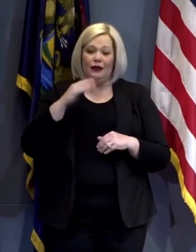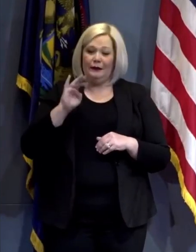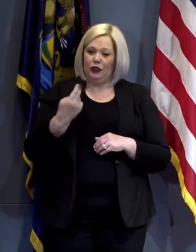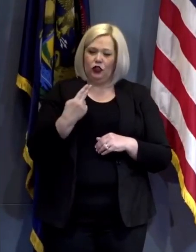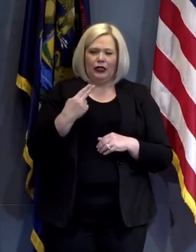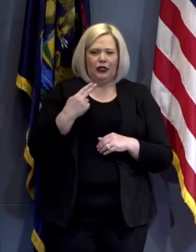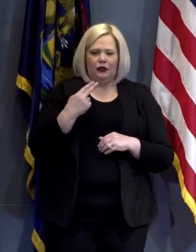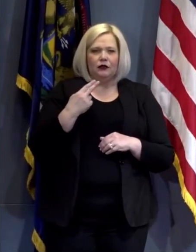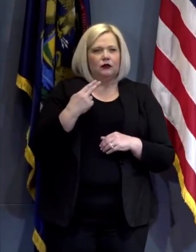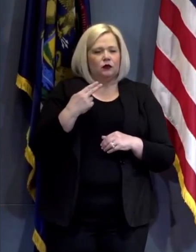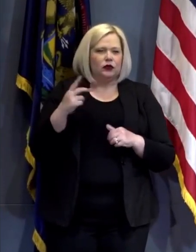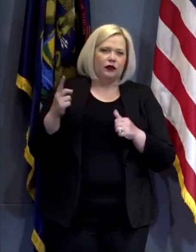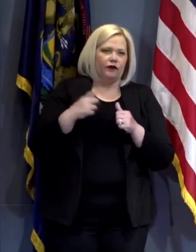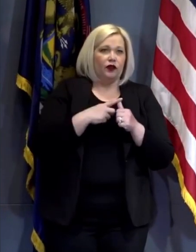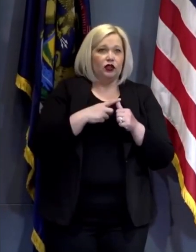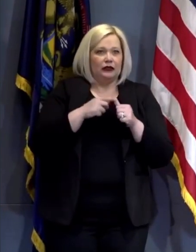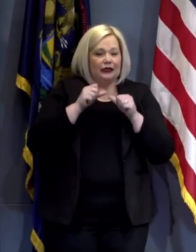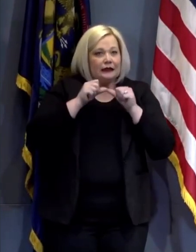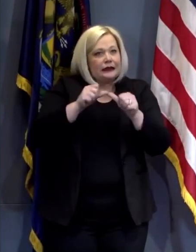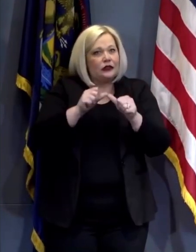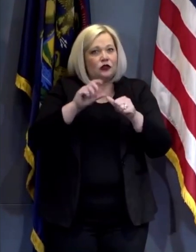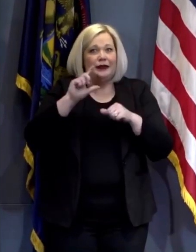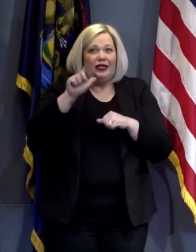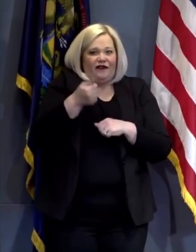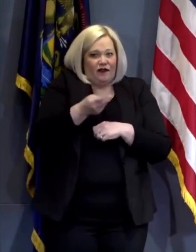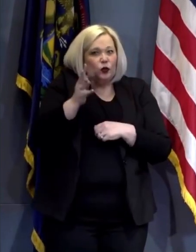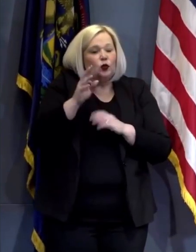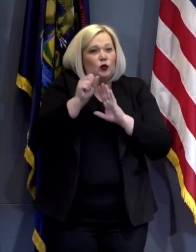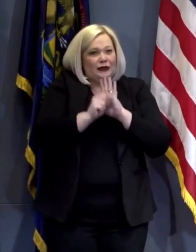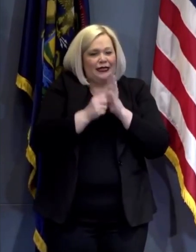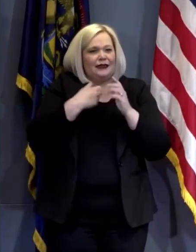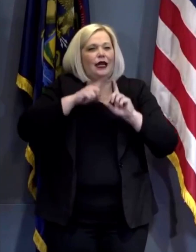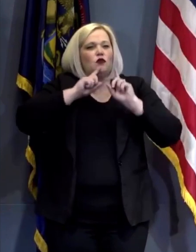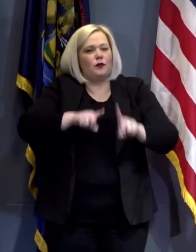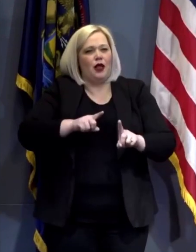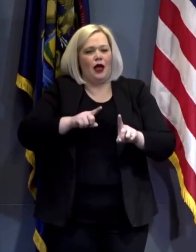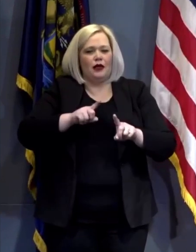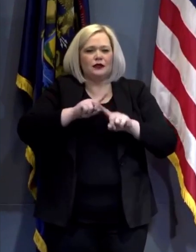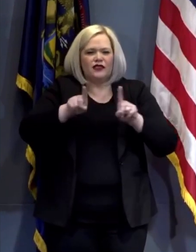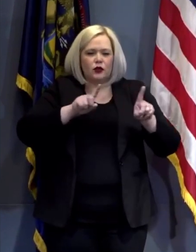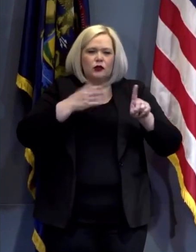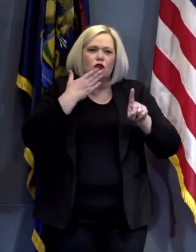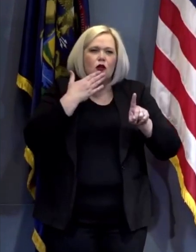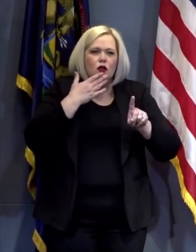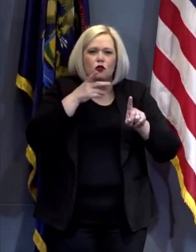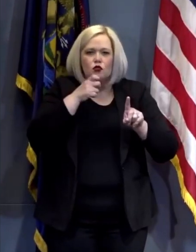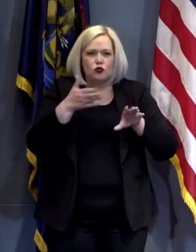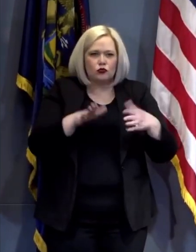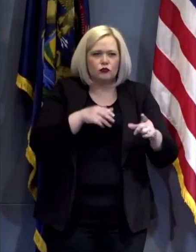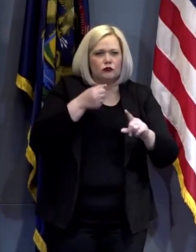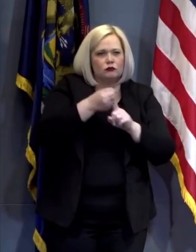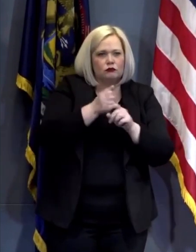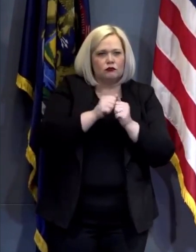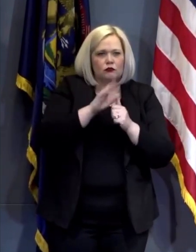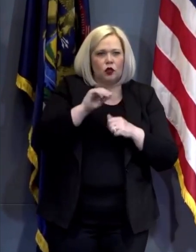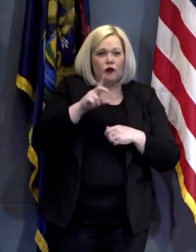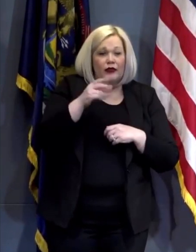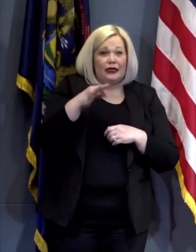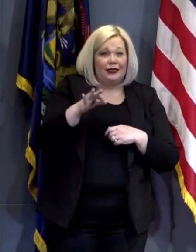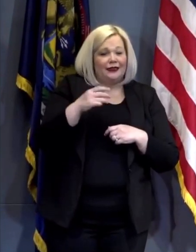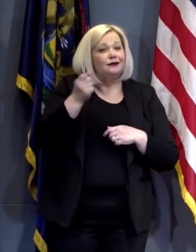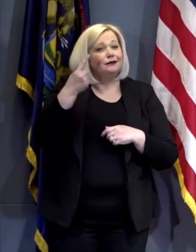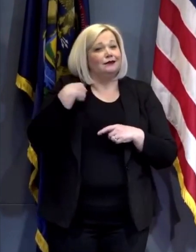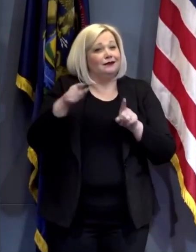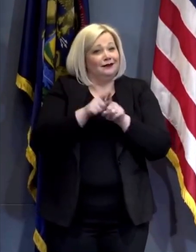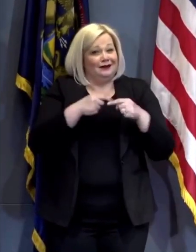to report its COVID-19 test results and deaths along racial lines and as an engineer by training from the